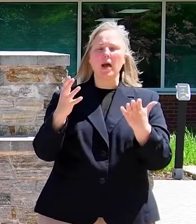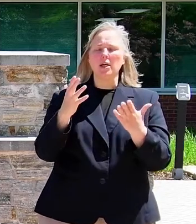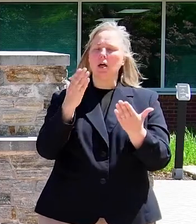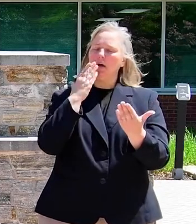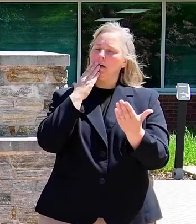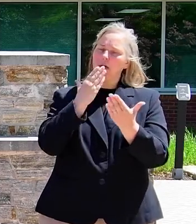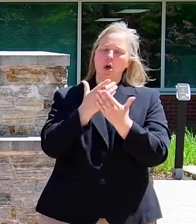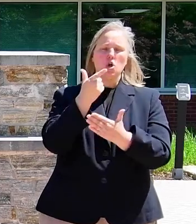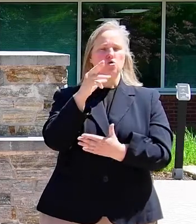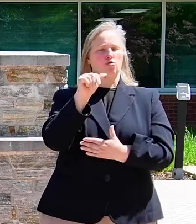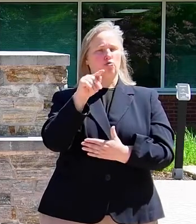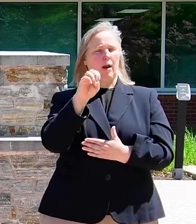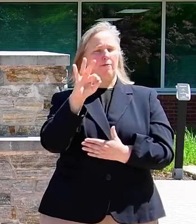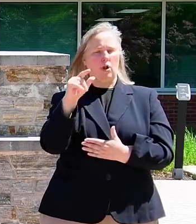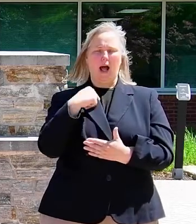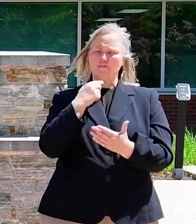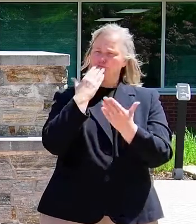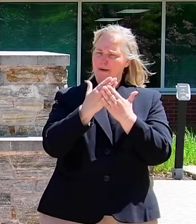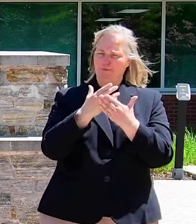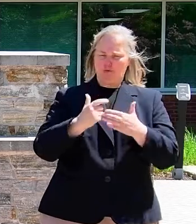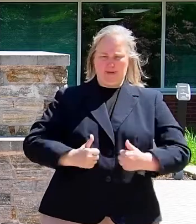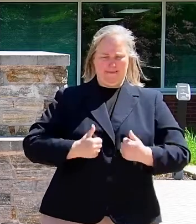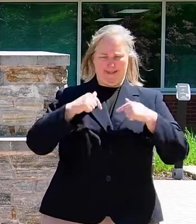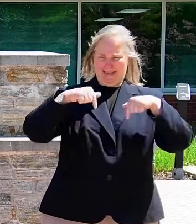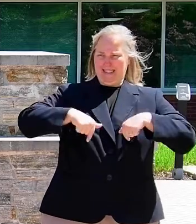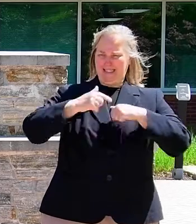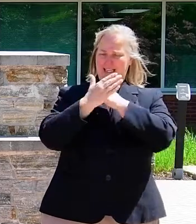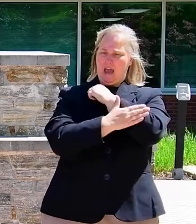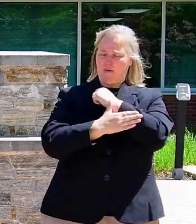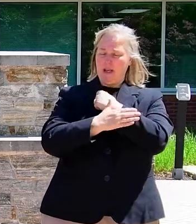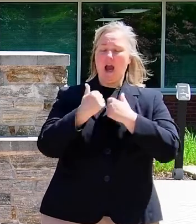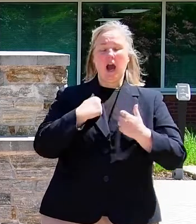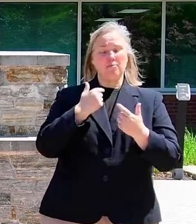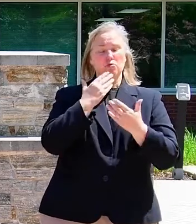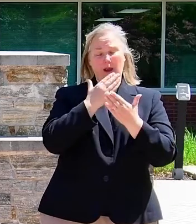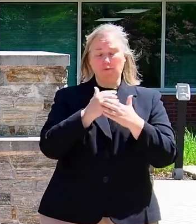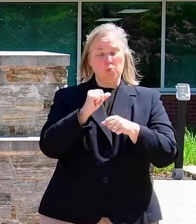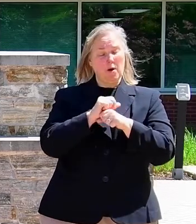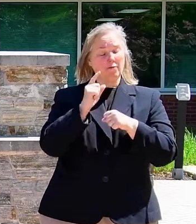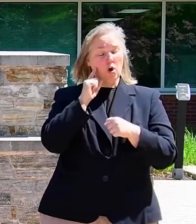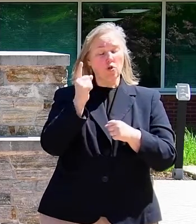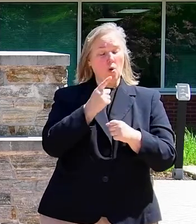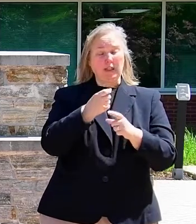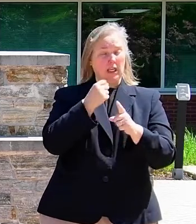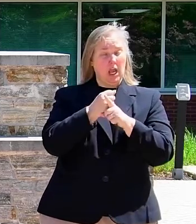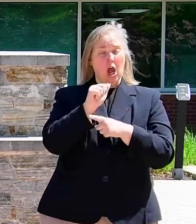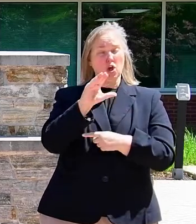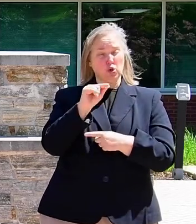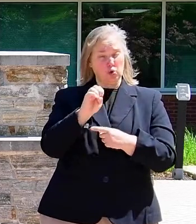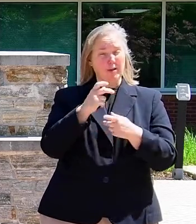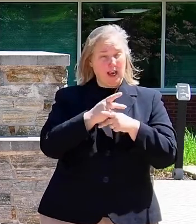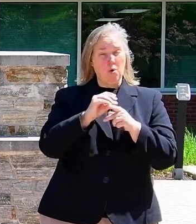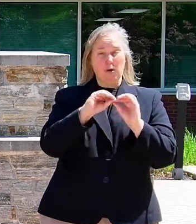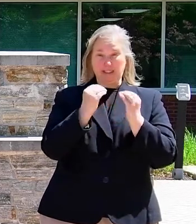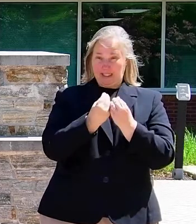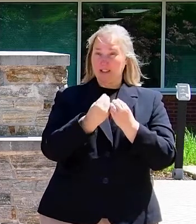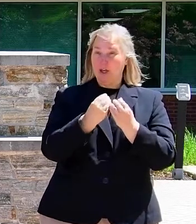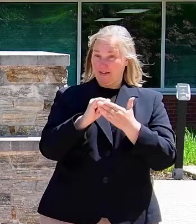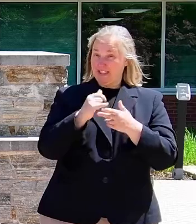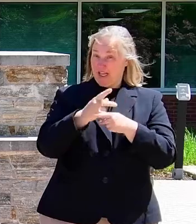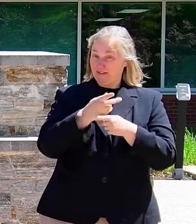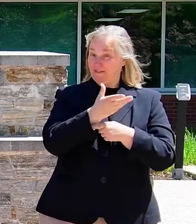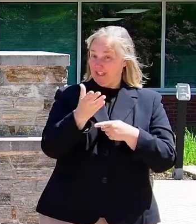be a resident of this county. I'm grateful to work for the only acute care organization in this county that takes care of these women and does deliveries.